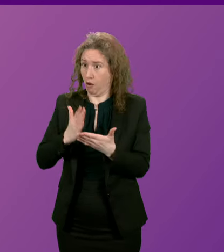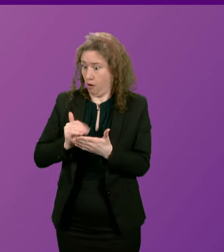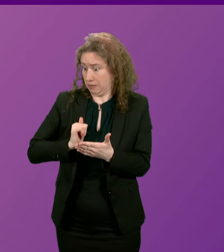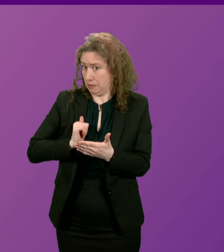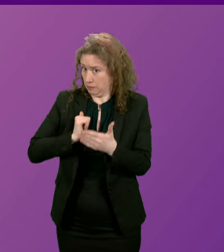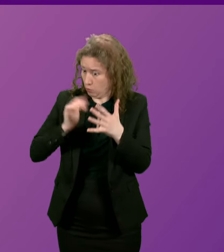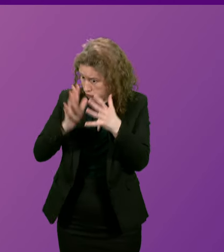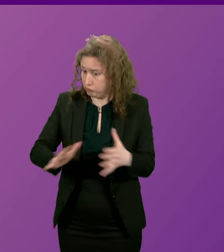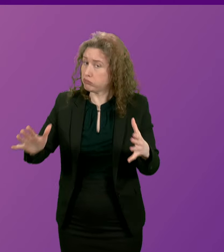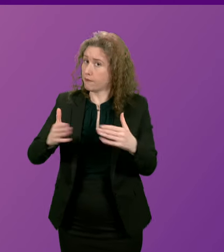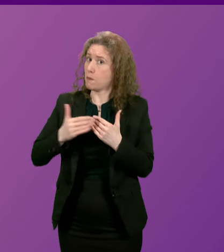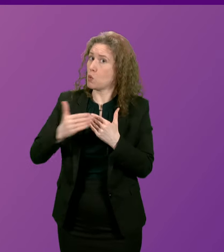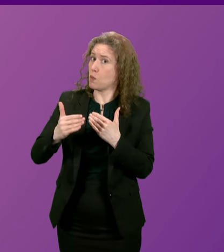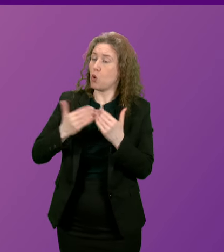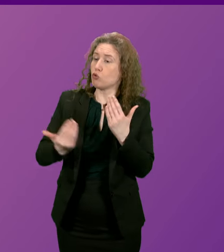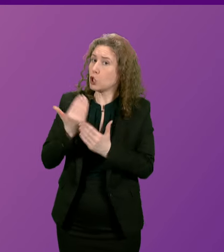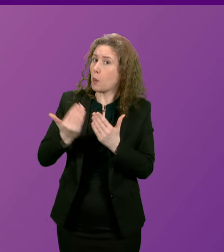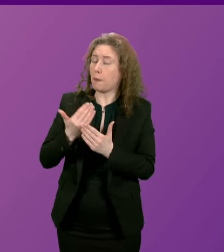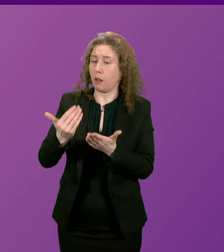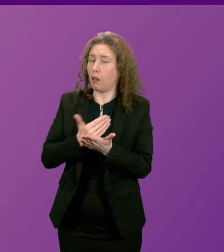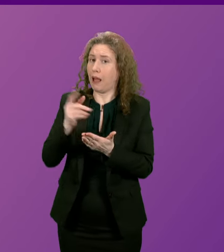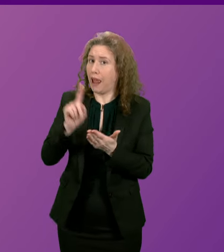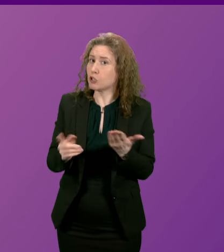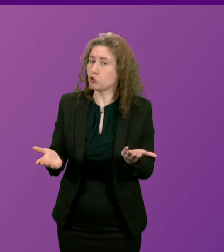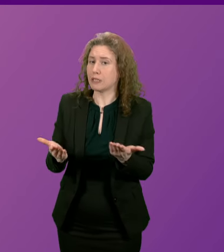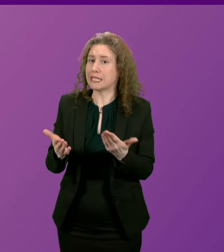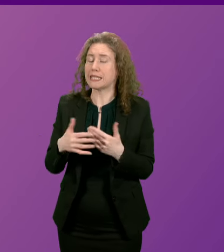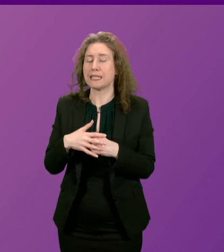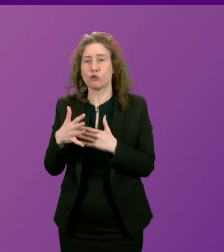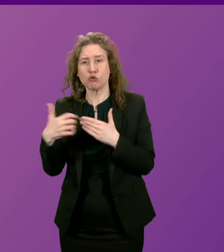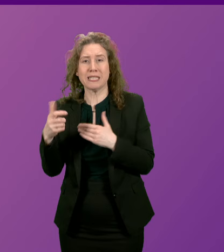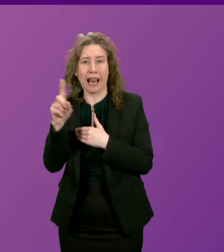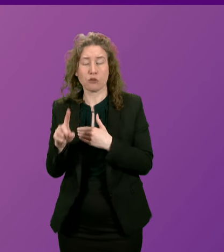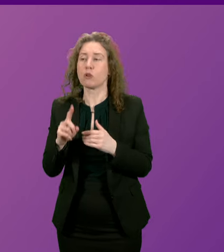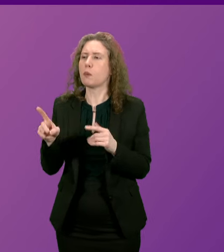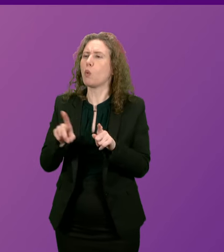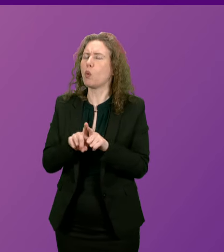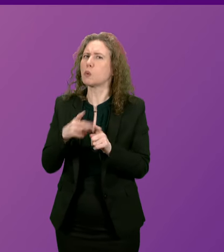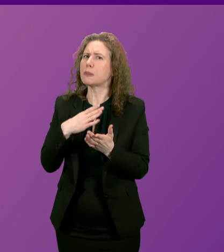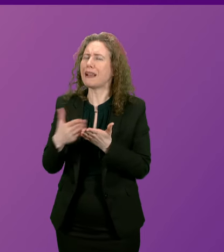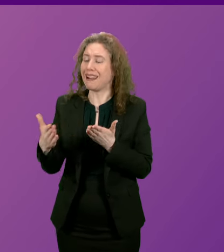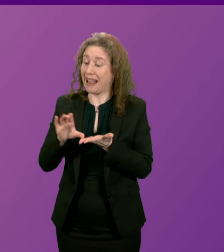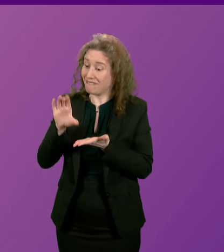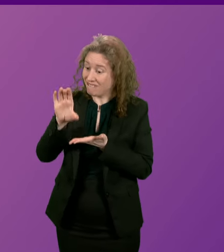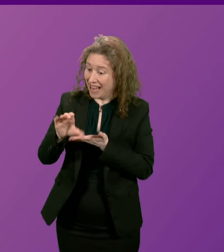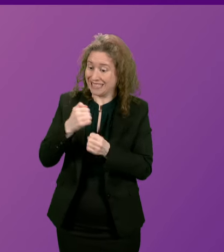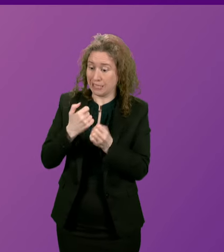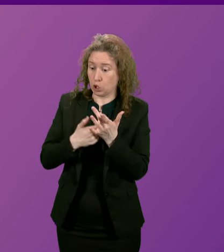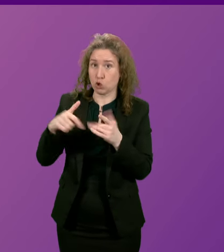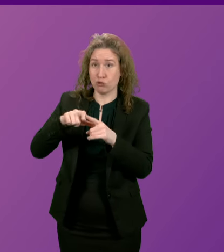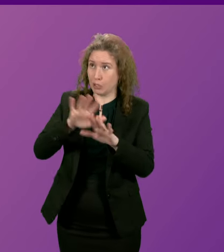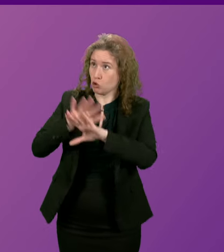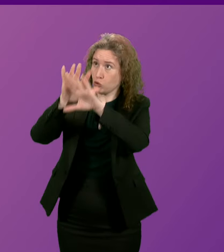precipice and on the cusp of so let's of course engage with our communities let's also make it abundantly clear that investment in the grid is absolutely required